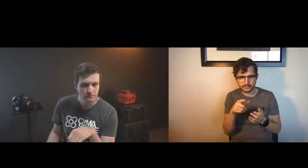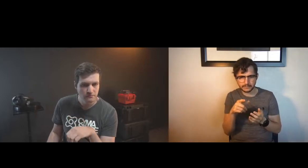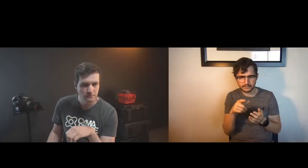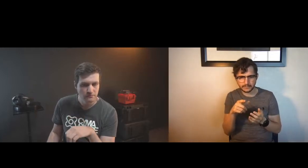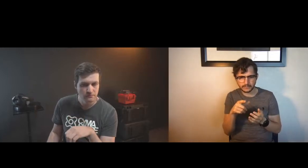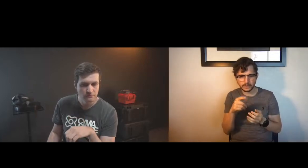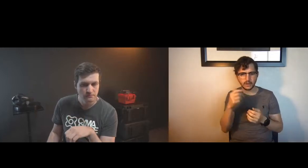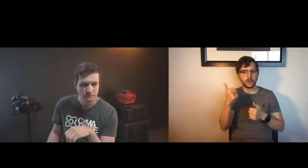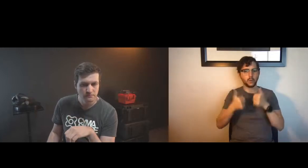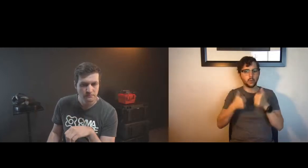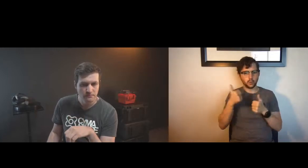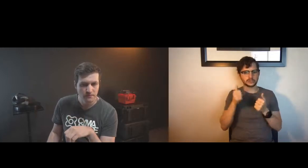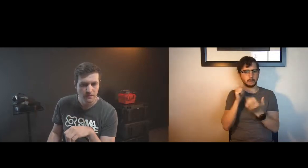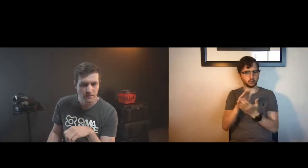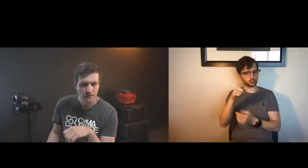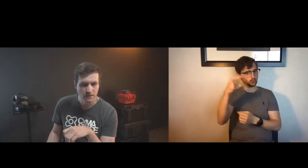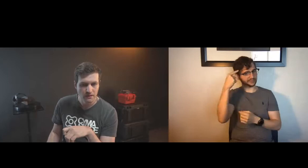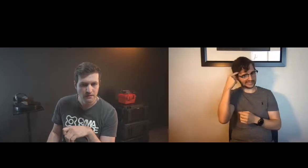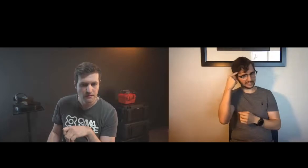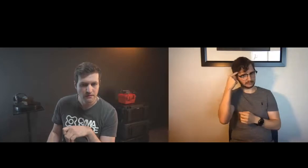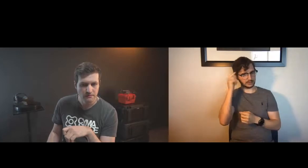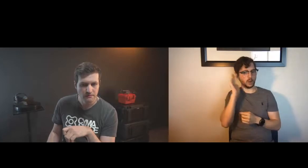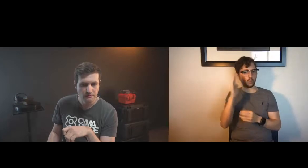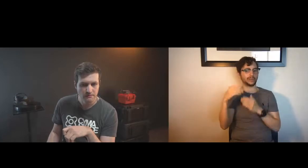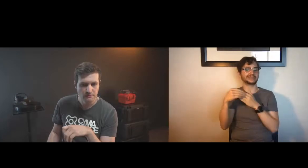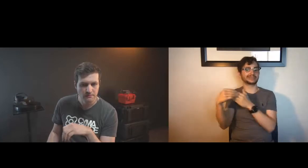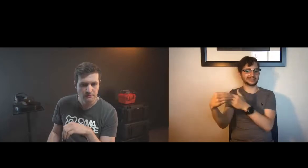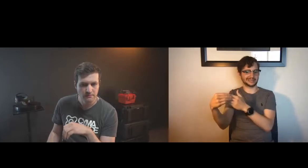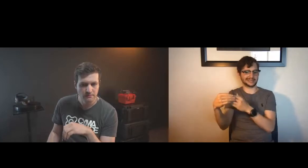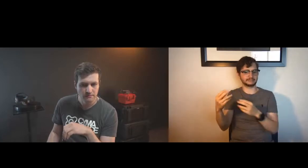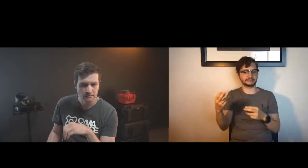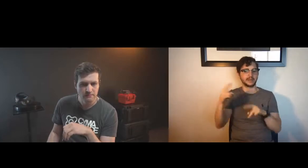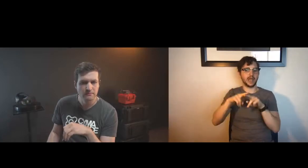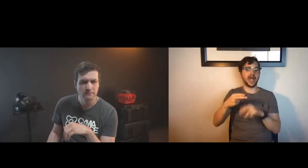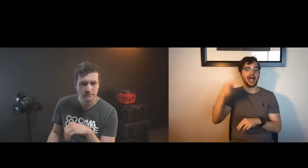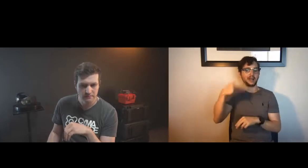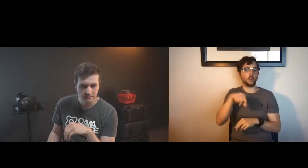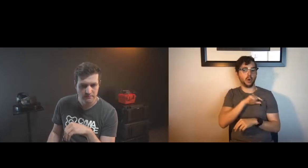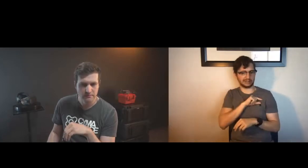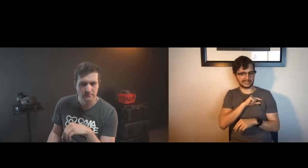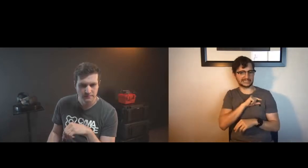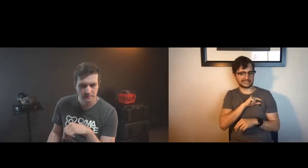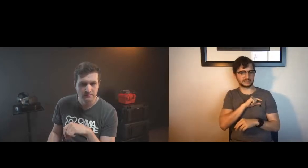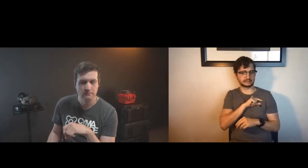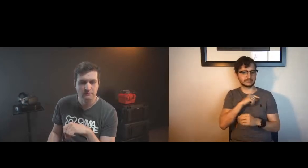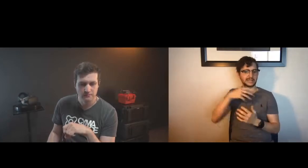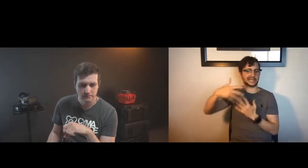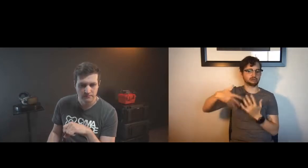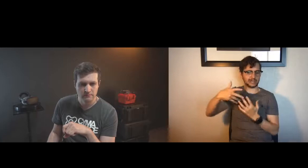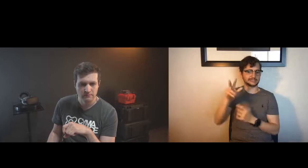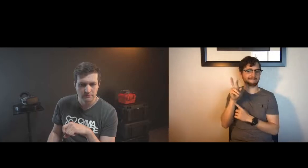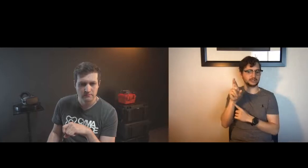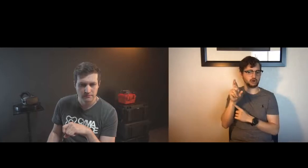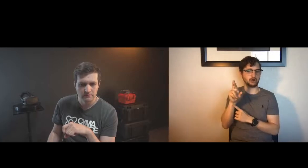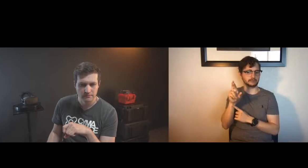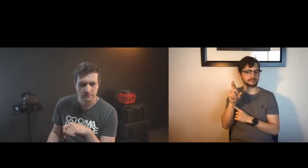which of pro oh so finishing